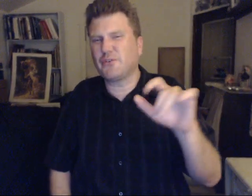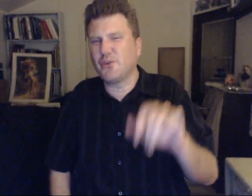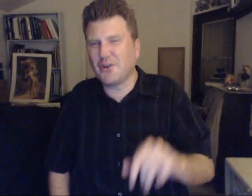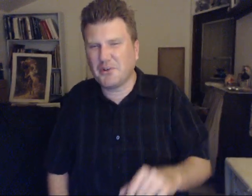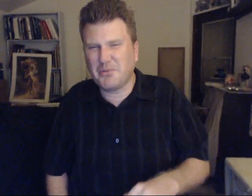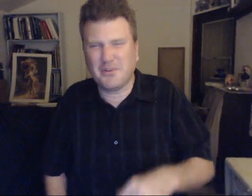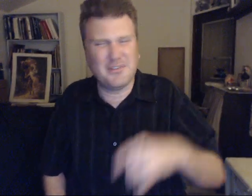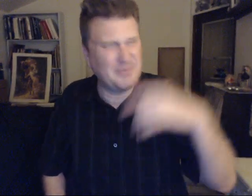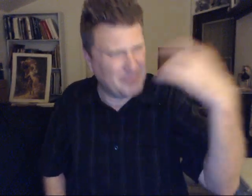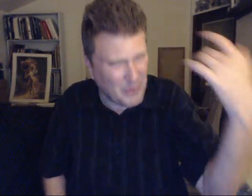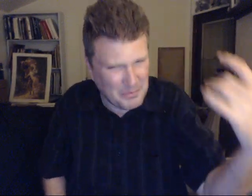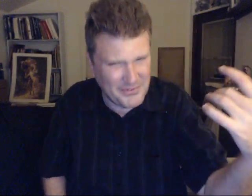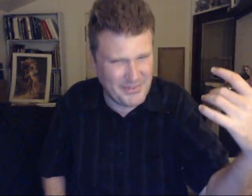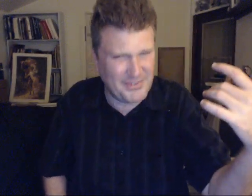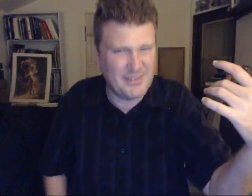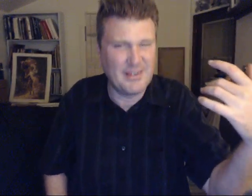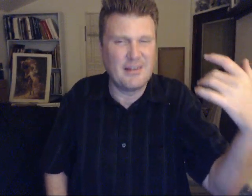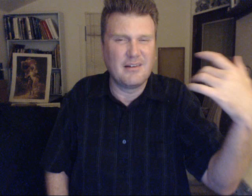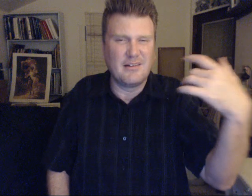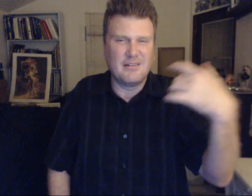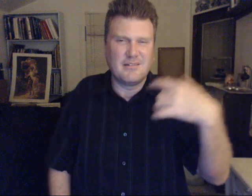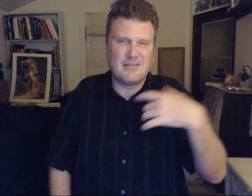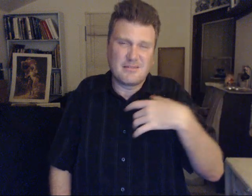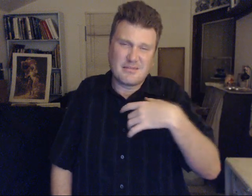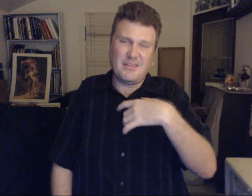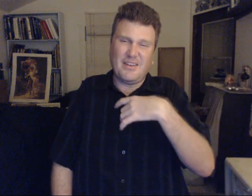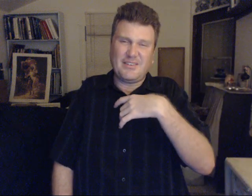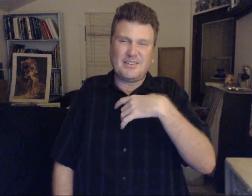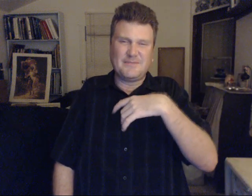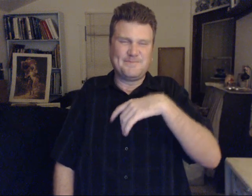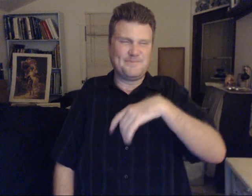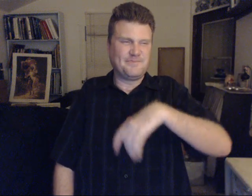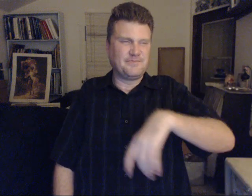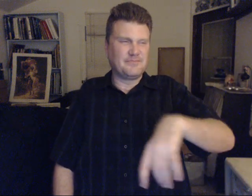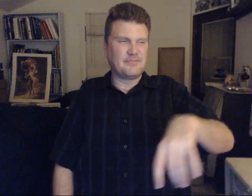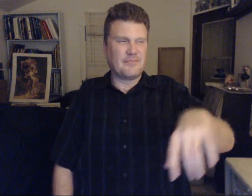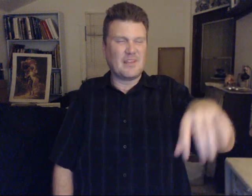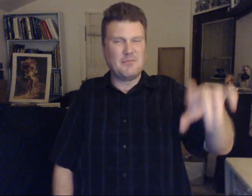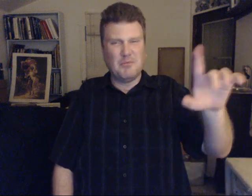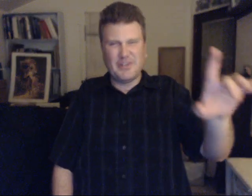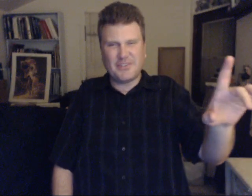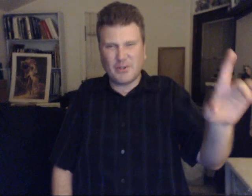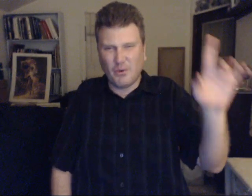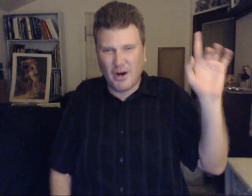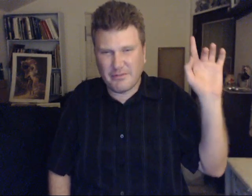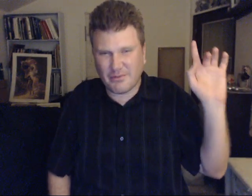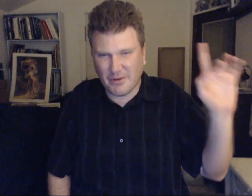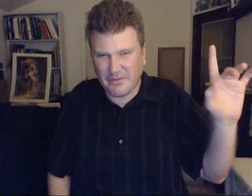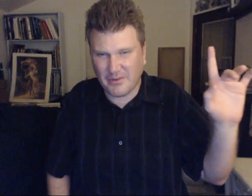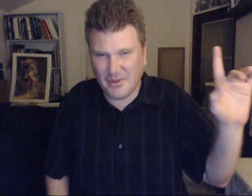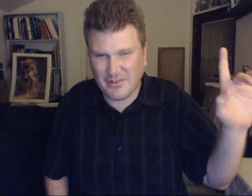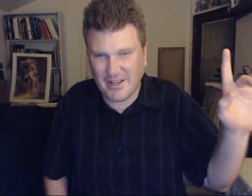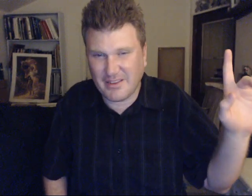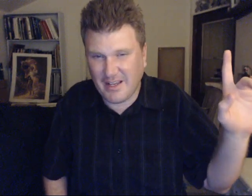learning period purposes yes but must it go on forever though like that